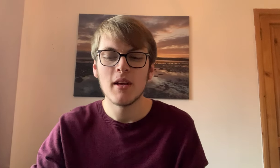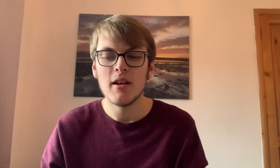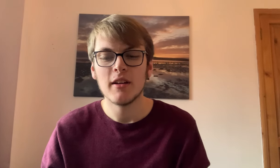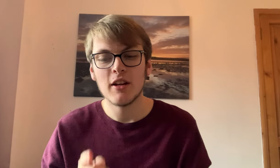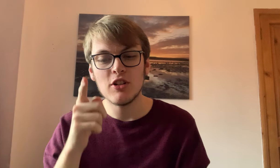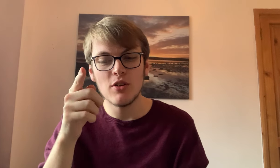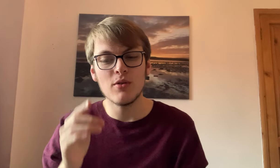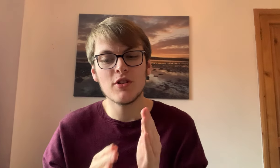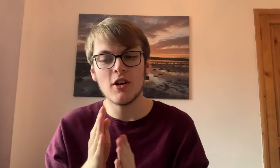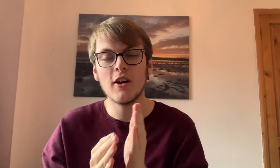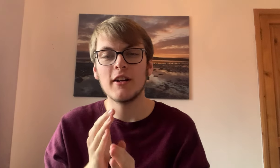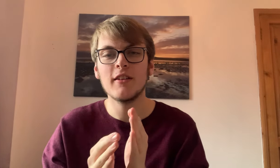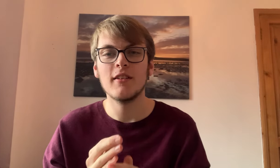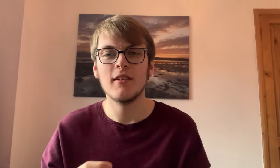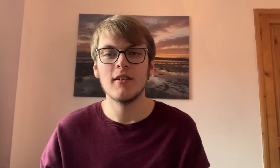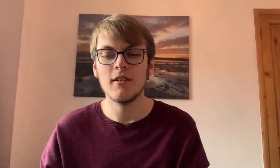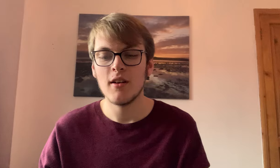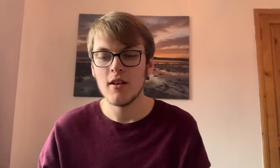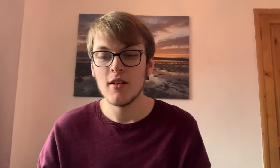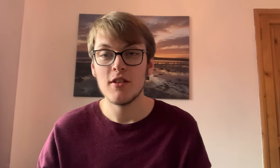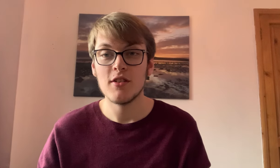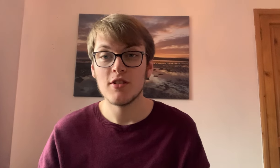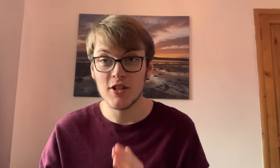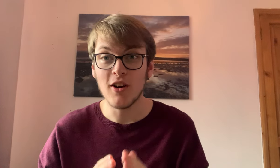Can you sign sign?